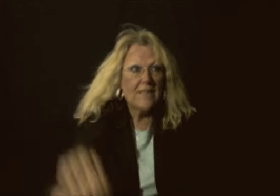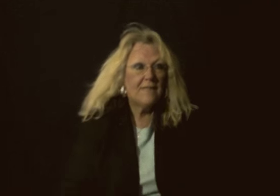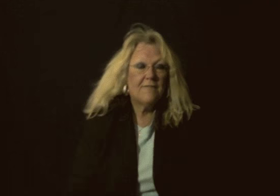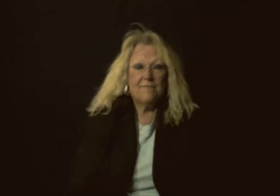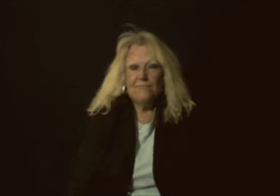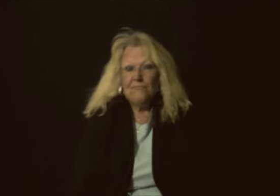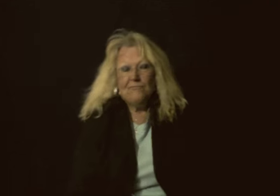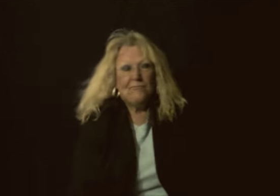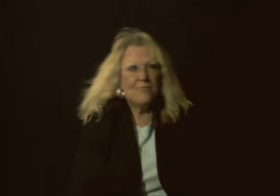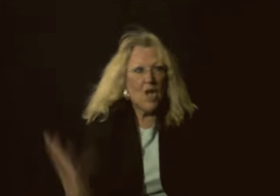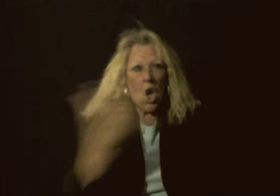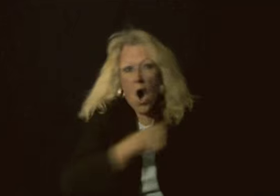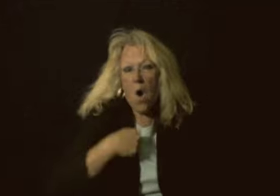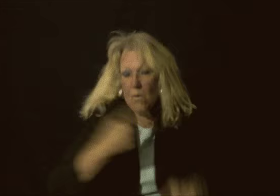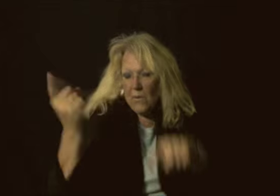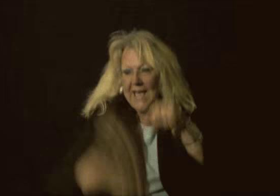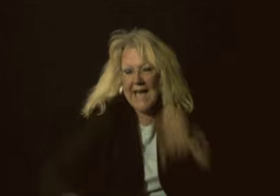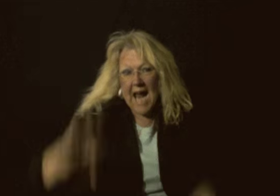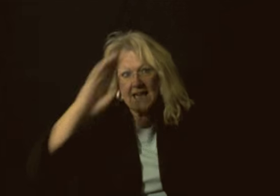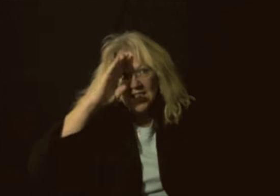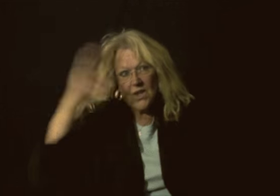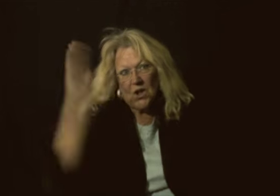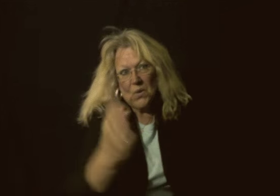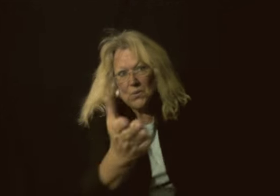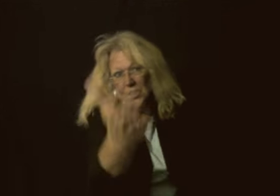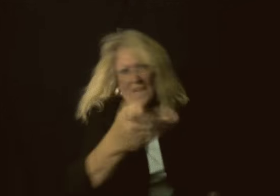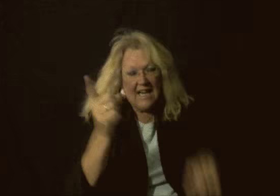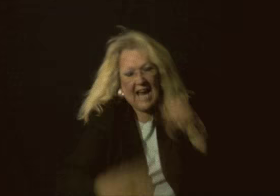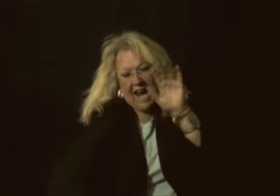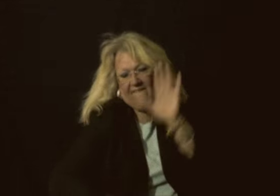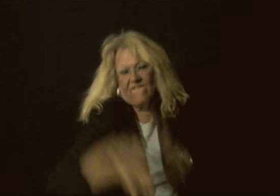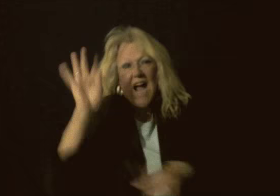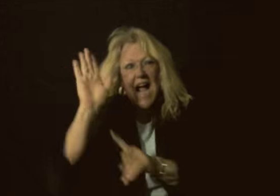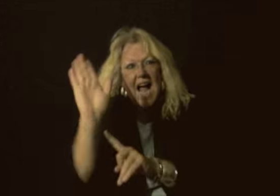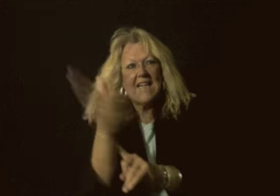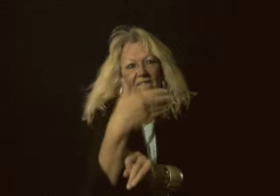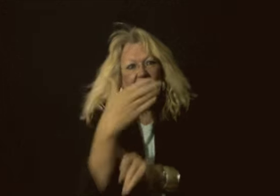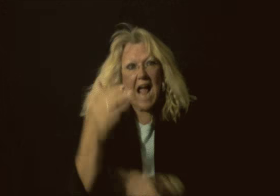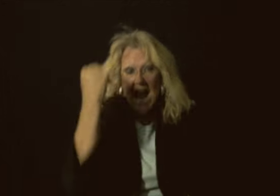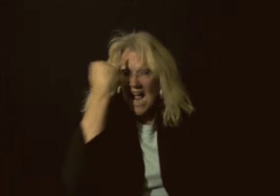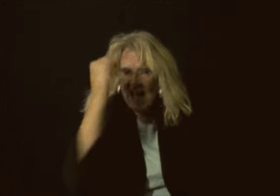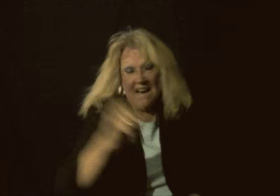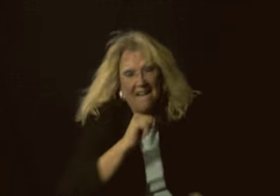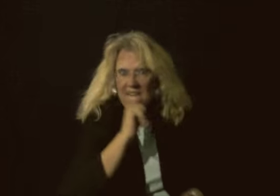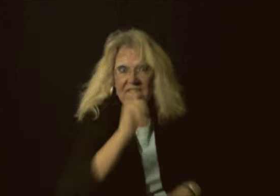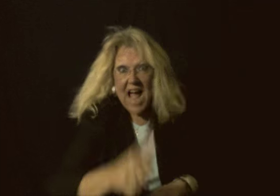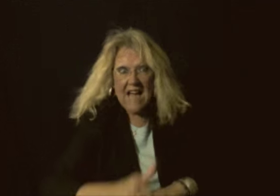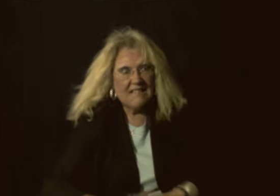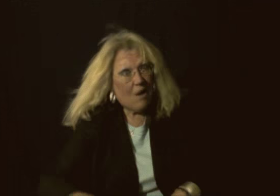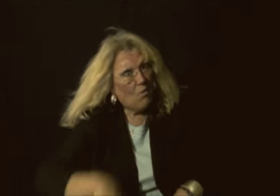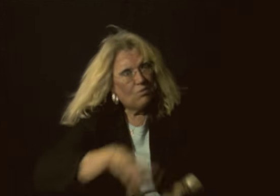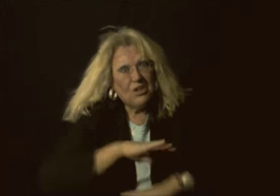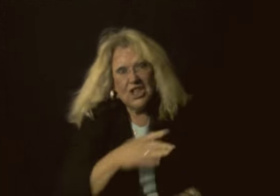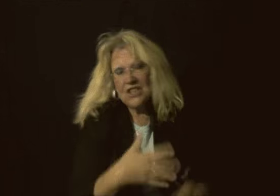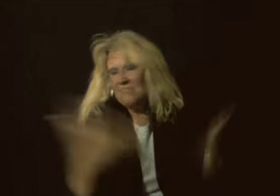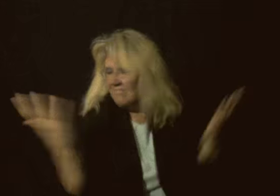Oh, we can't surrender They'll find a flag And don't suit you